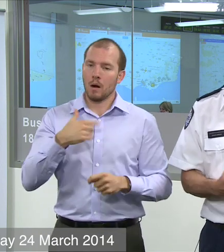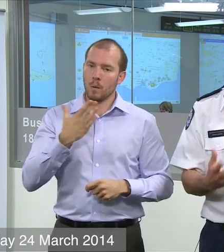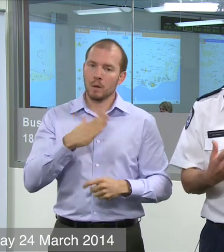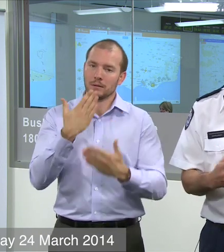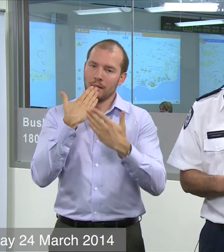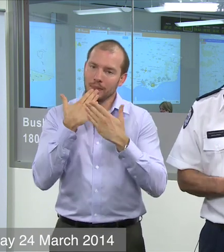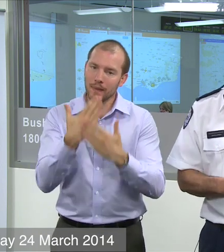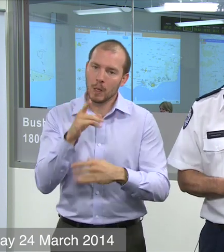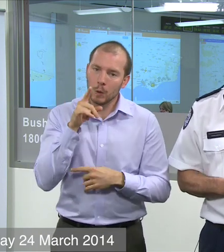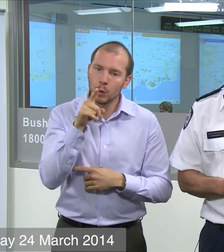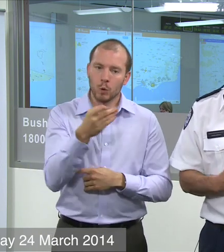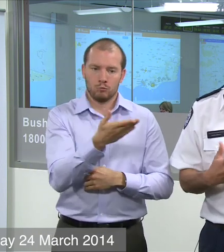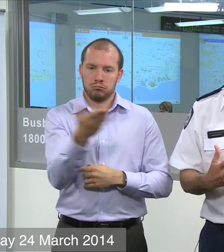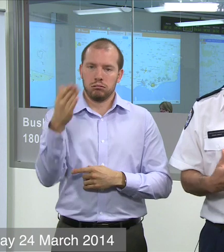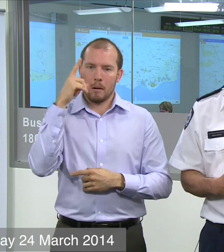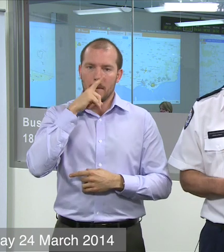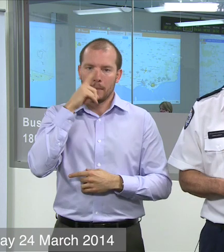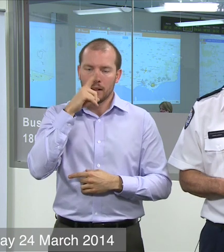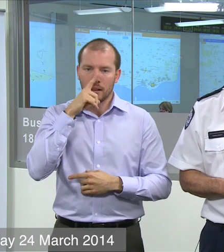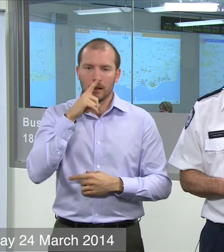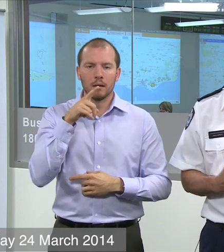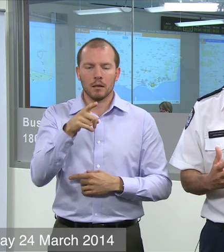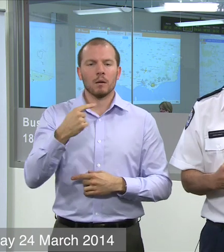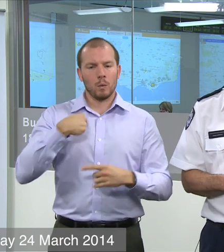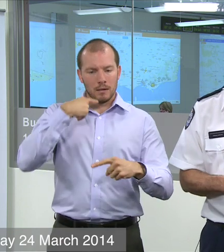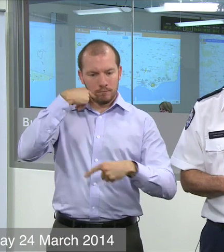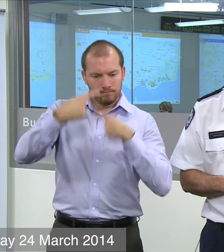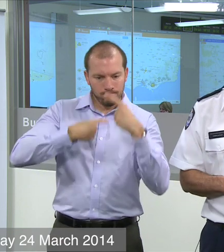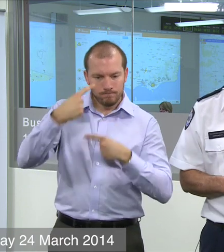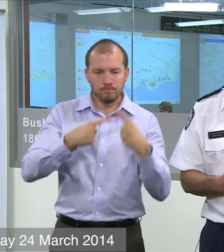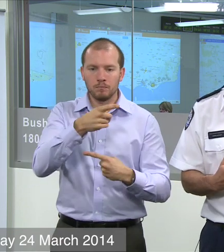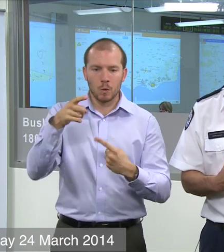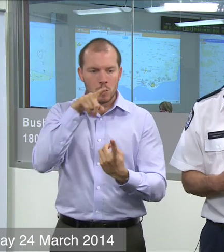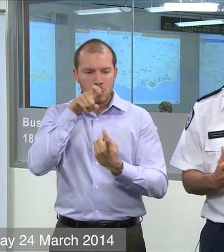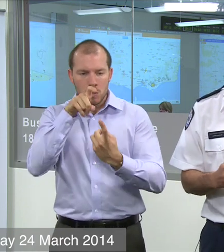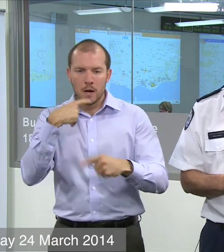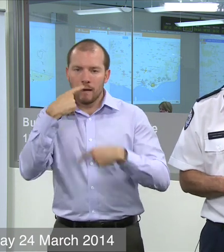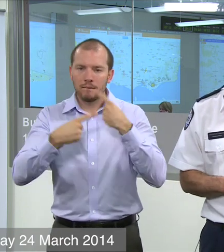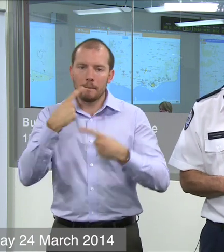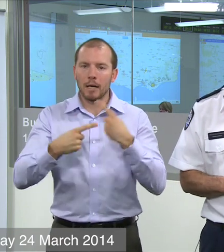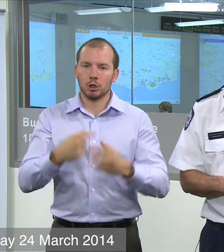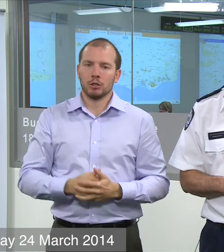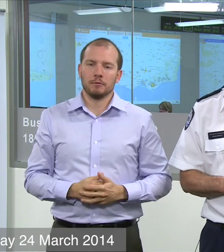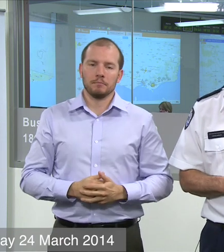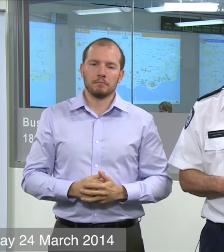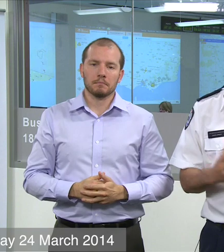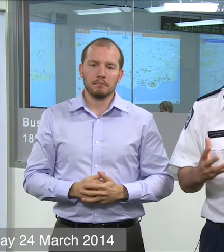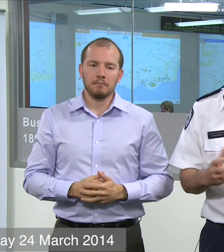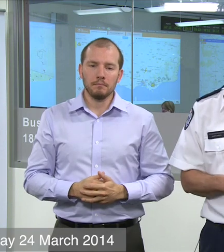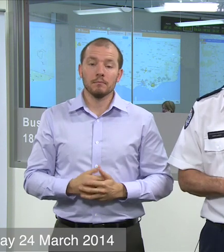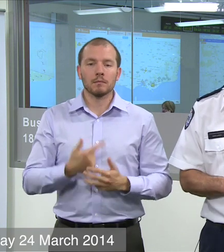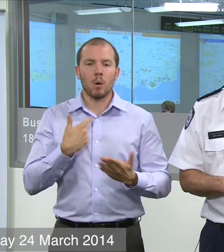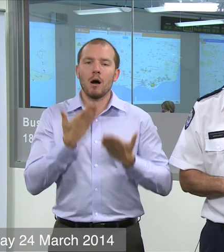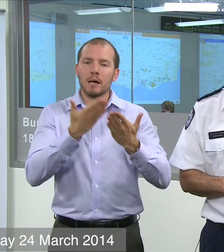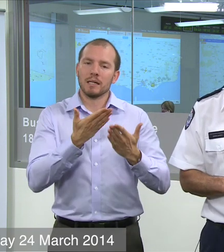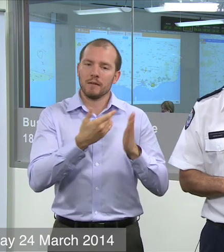as a viewer in listening to us tell the story about what the fire season has meant to us and more importantly to you. So I'll hand over